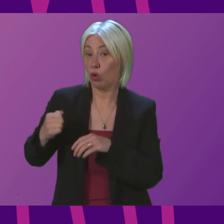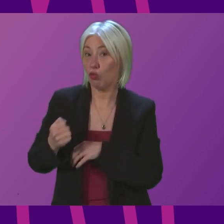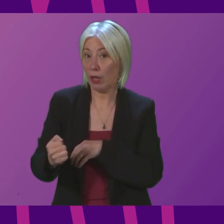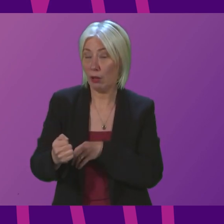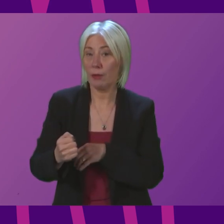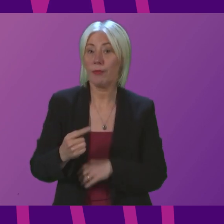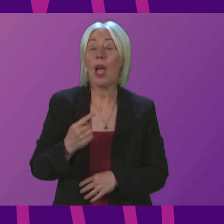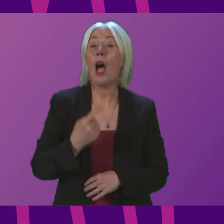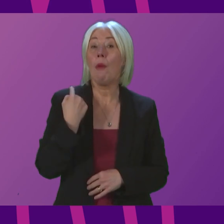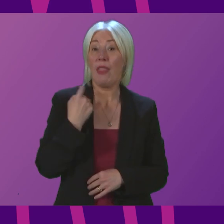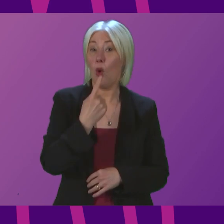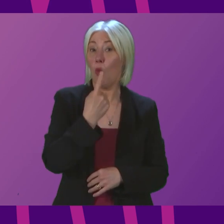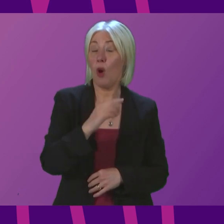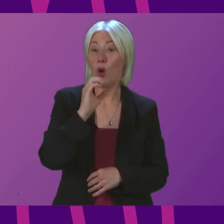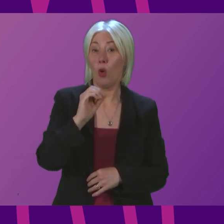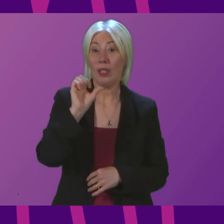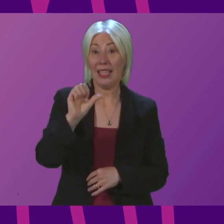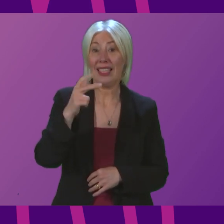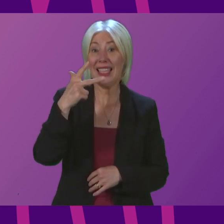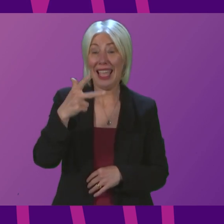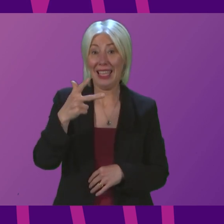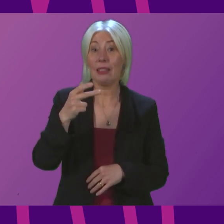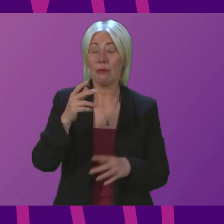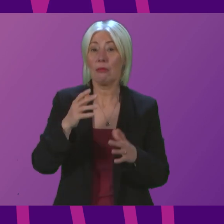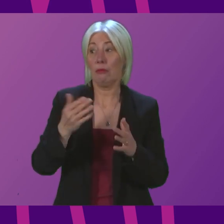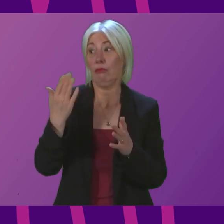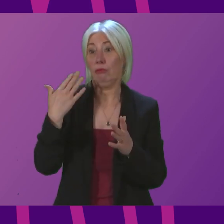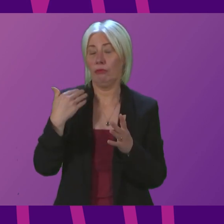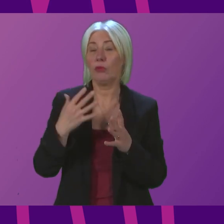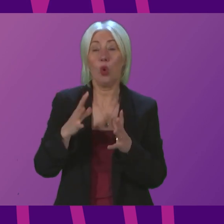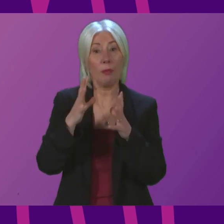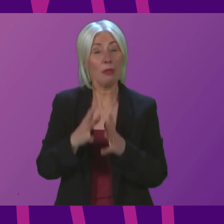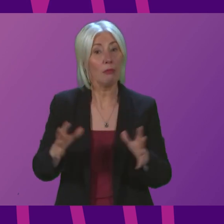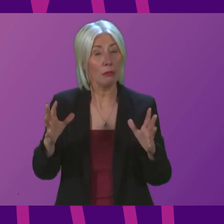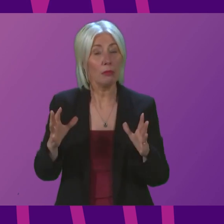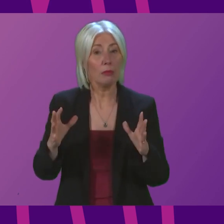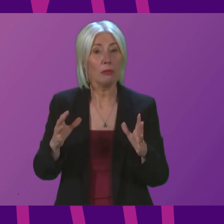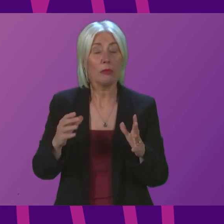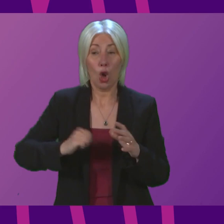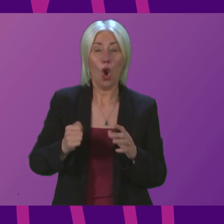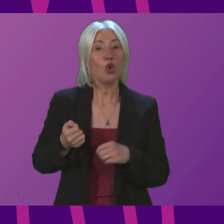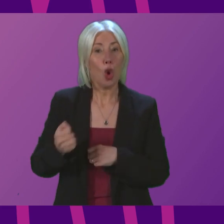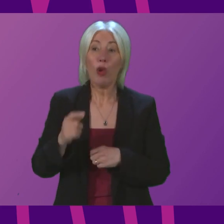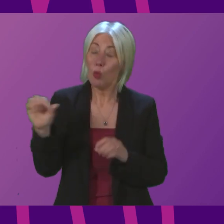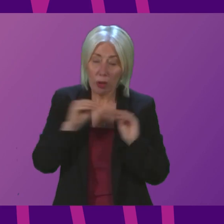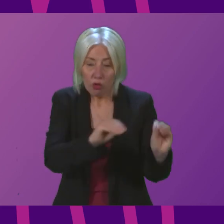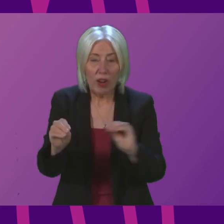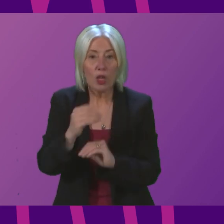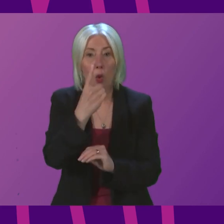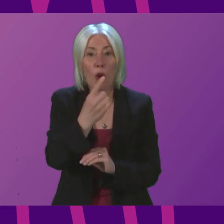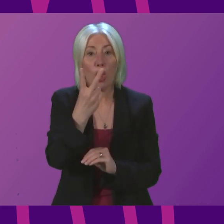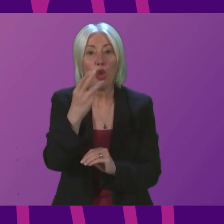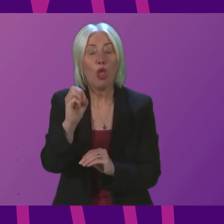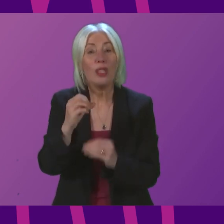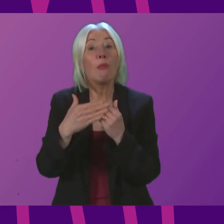,168 so there has been growth in the number of drivers Scottrail would have trained a further 130 drivers